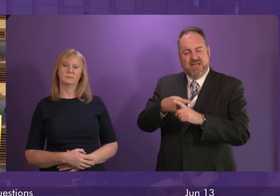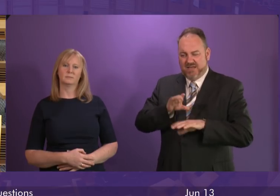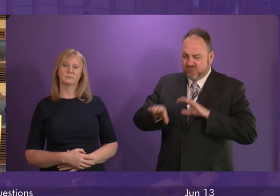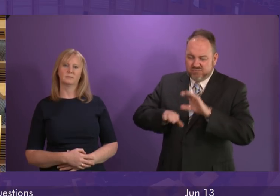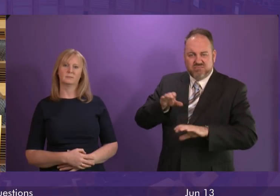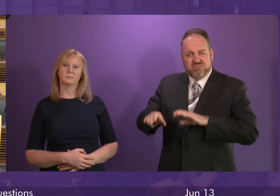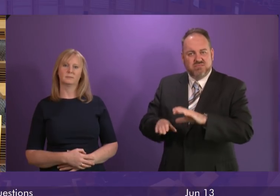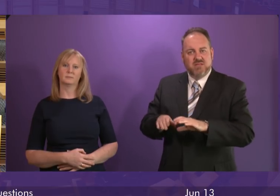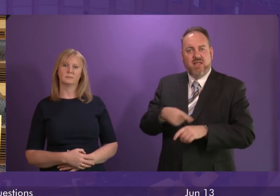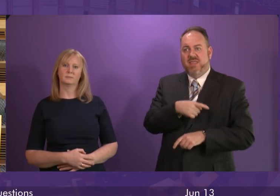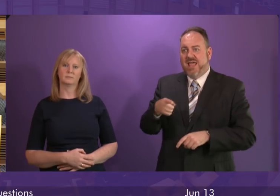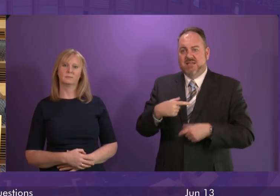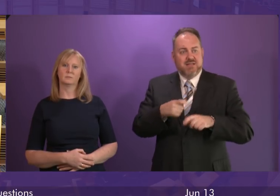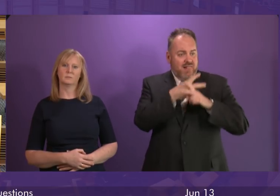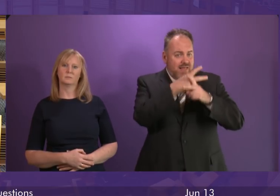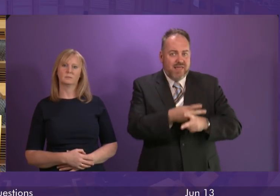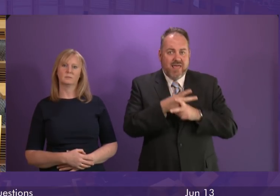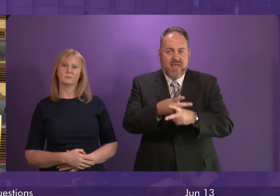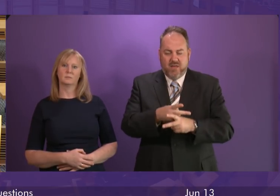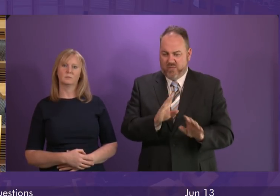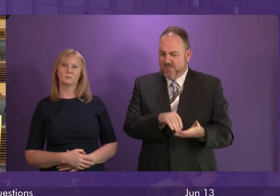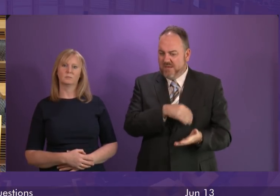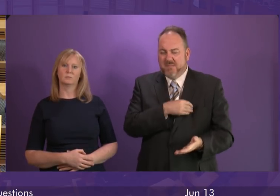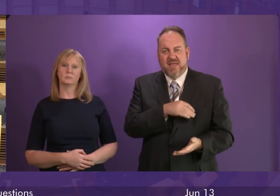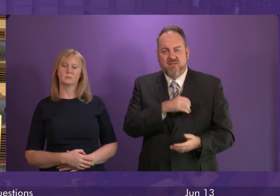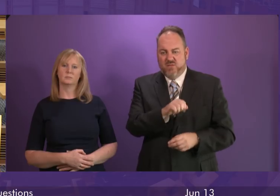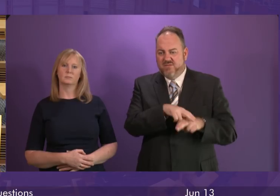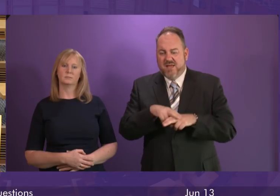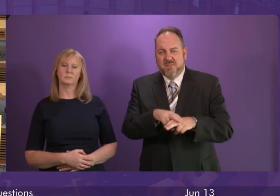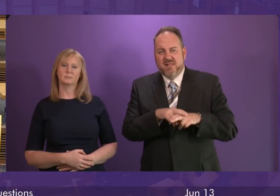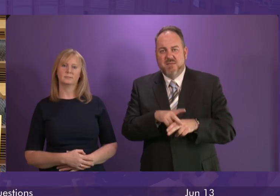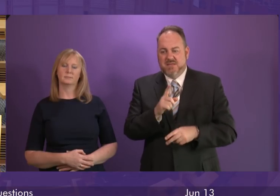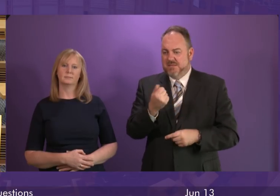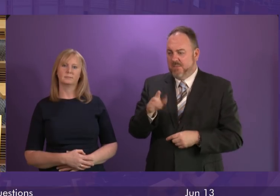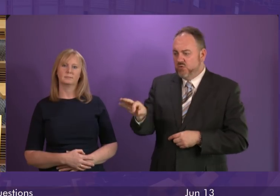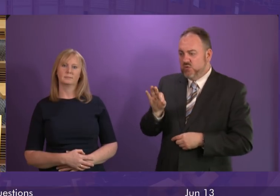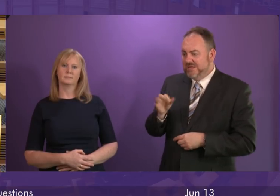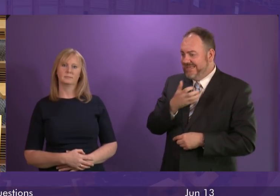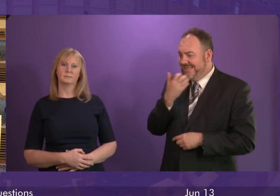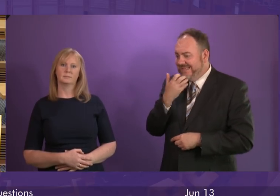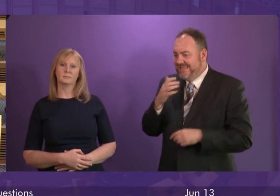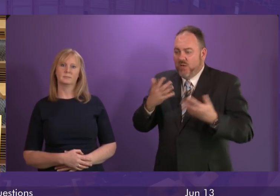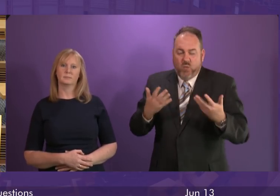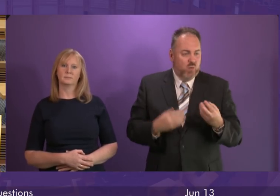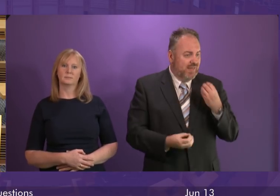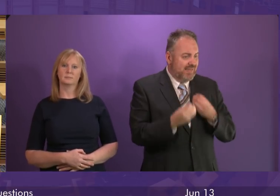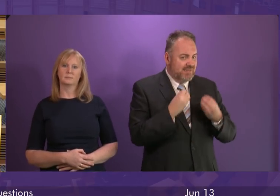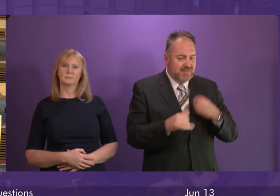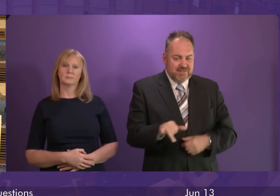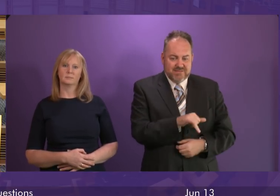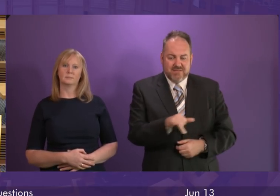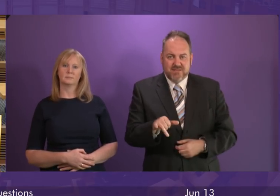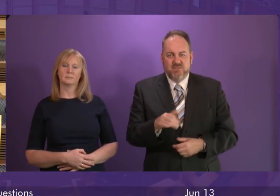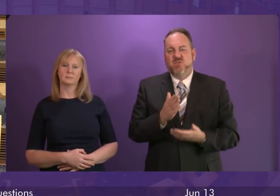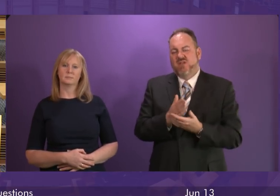as unpaid carers. Yet too many of them are forced to choose between heating and eating. First